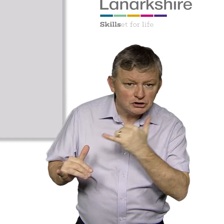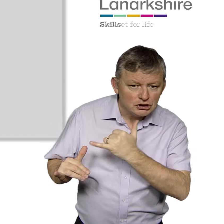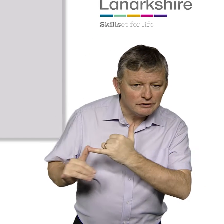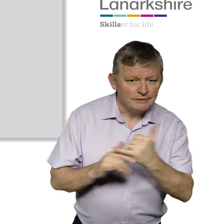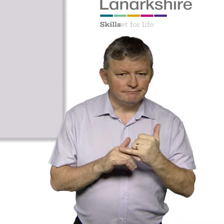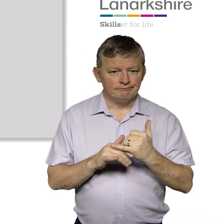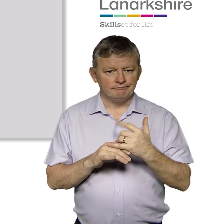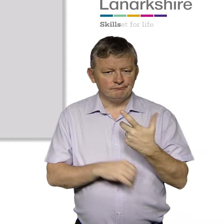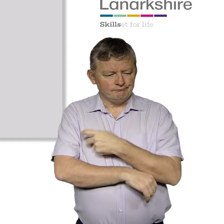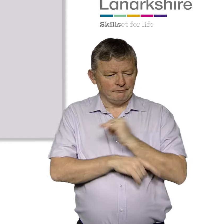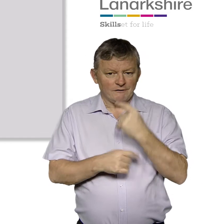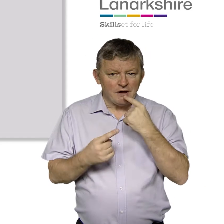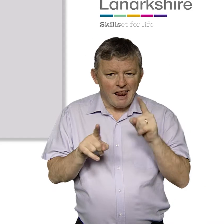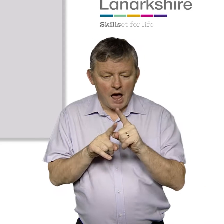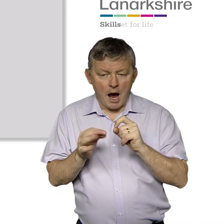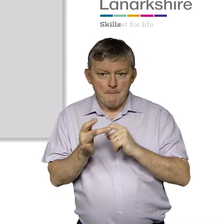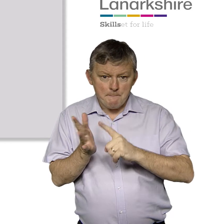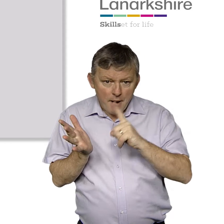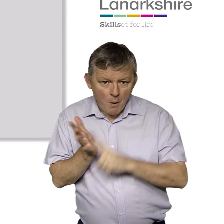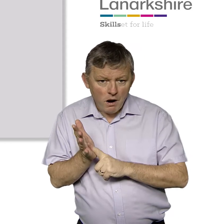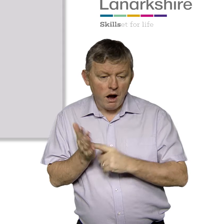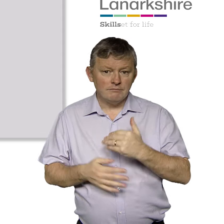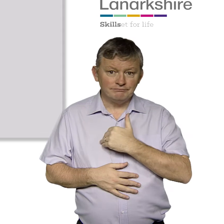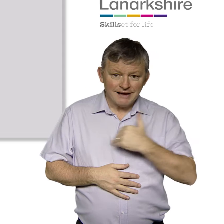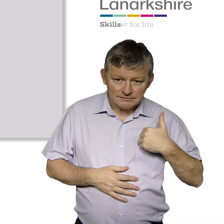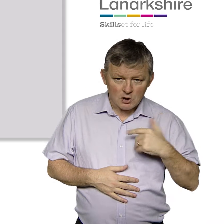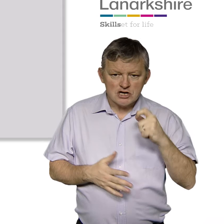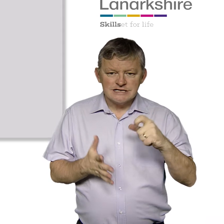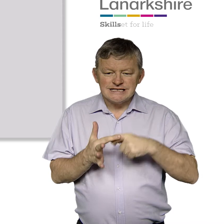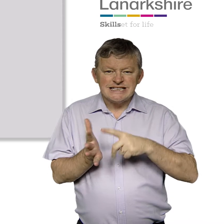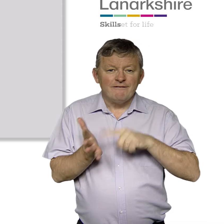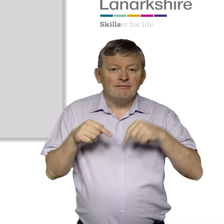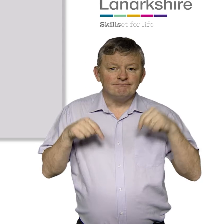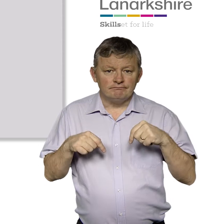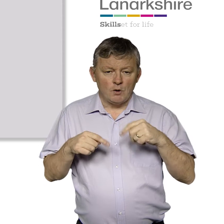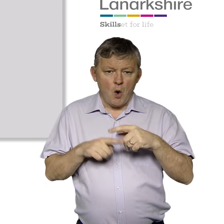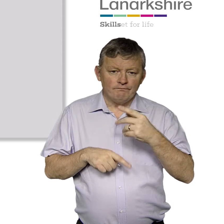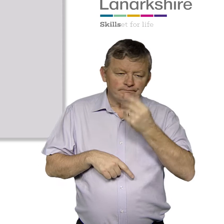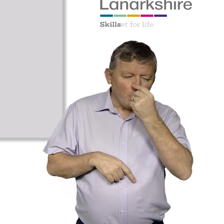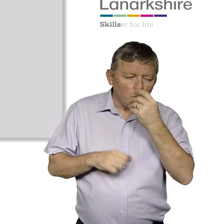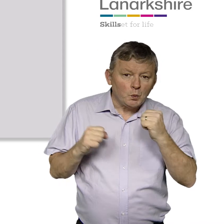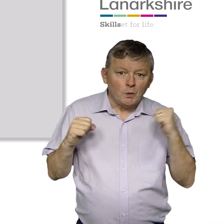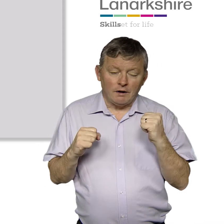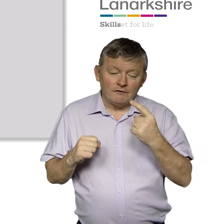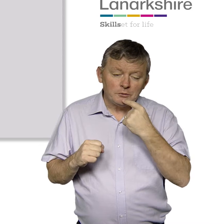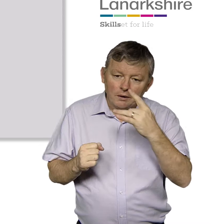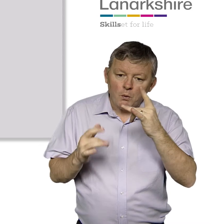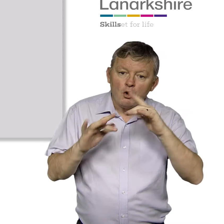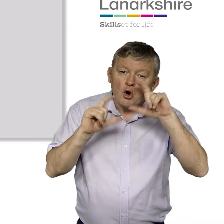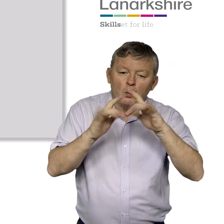screening and immunisation information Bowel, breast and cervical And seasonal flu immunisation on the College website